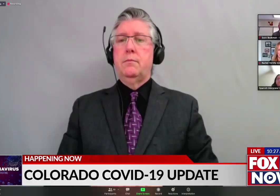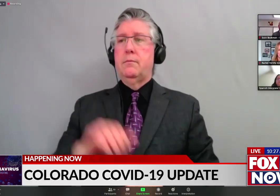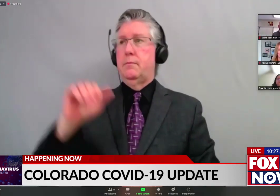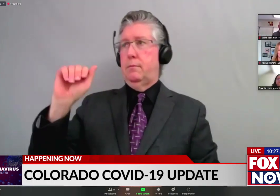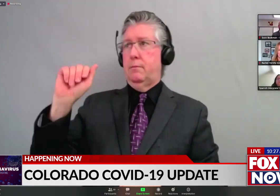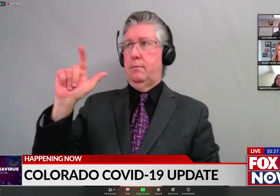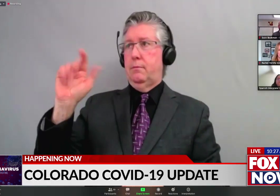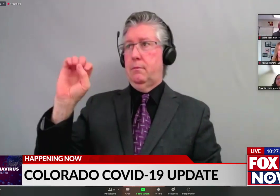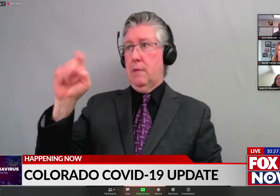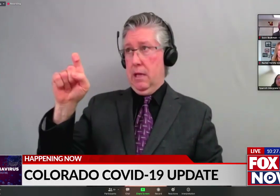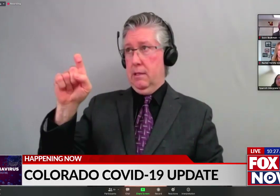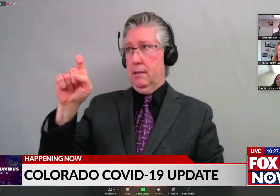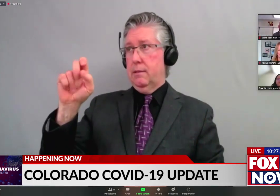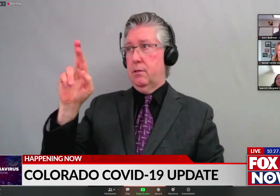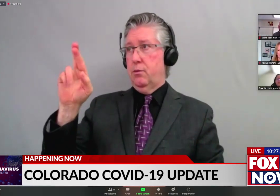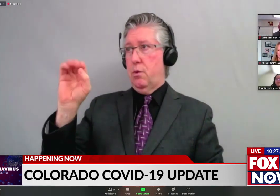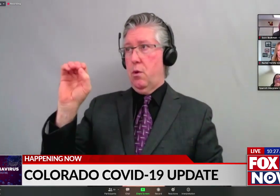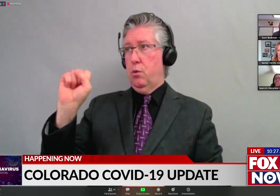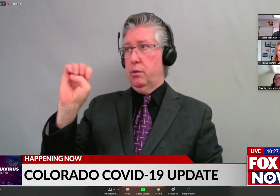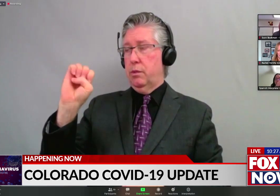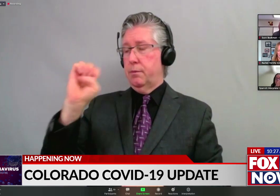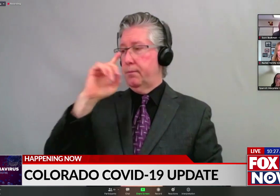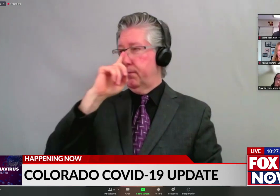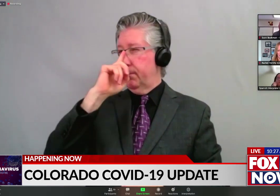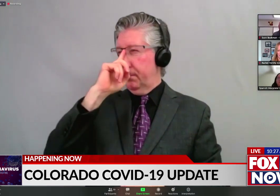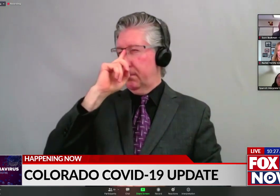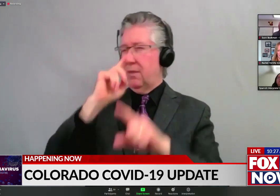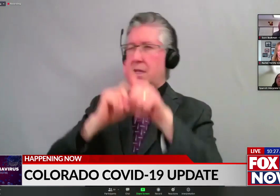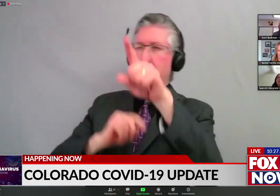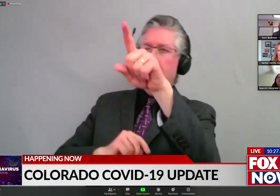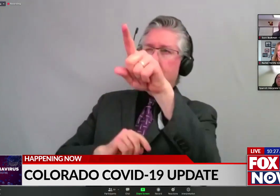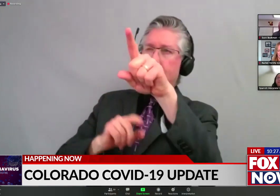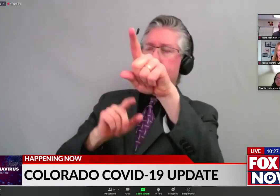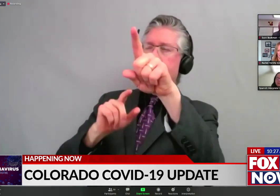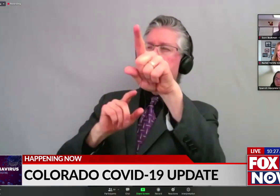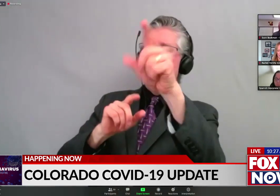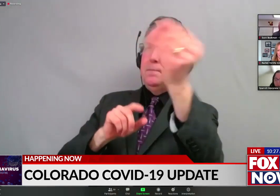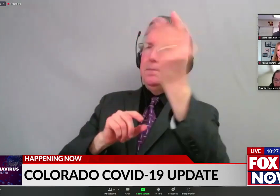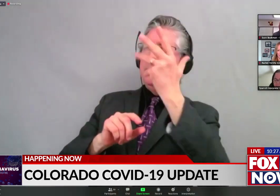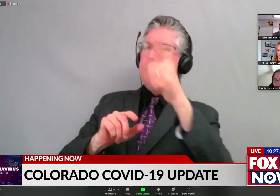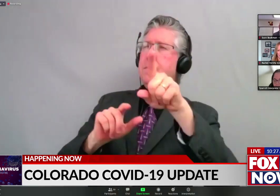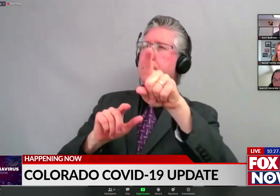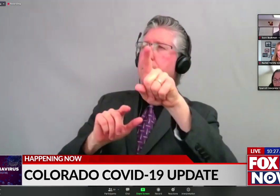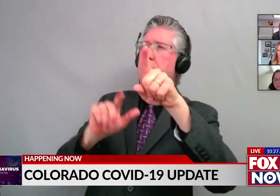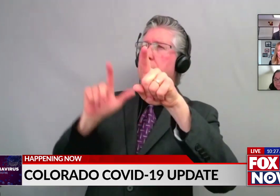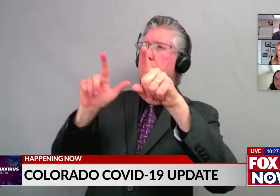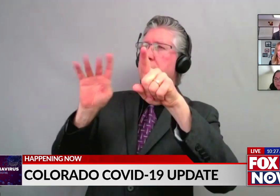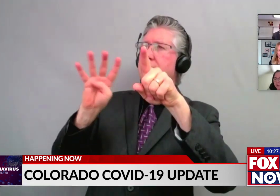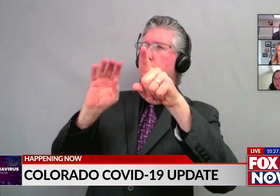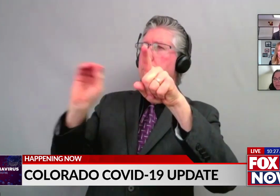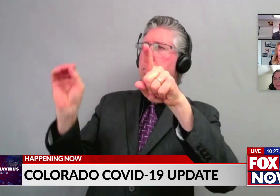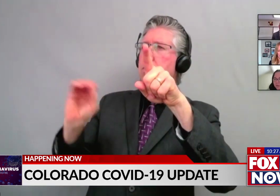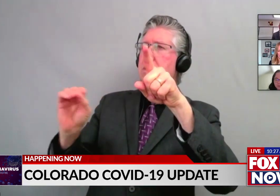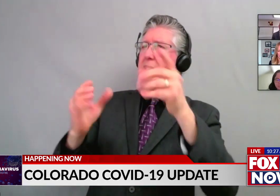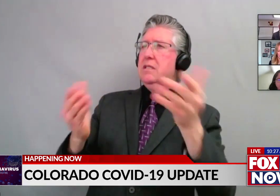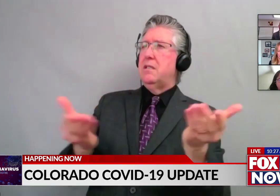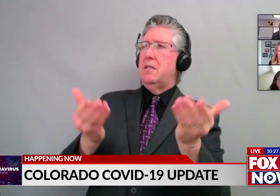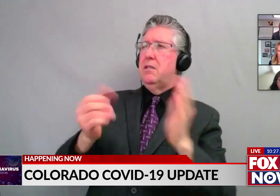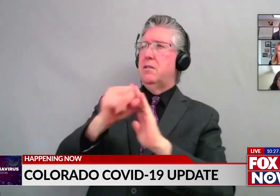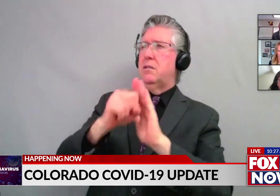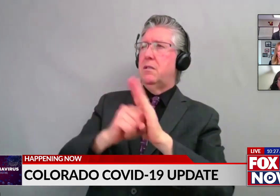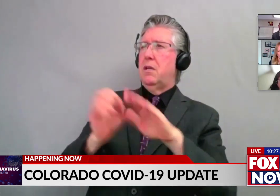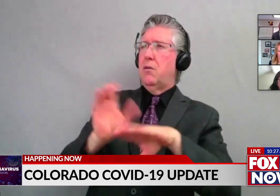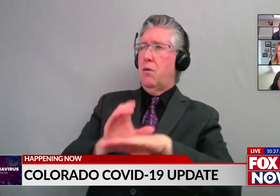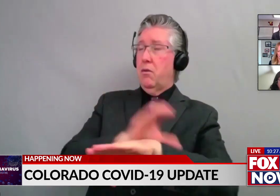I was really curious about that 24% figure of Coloradans that have been fully